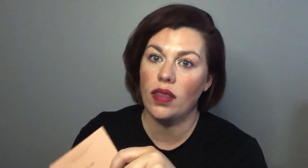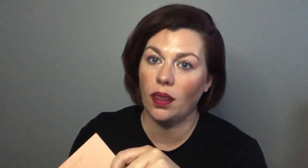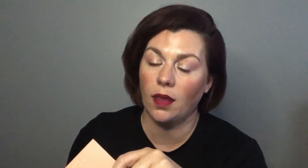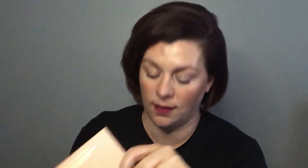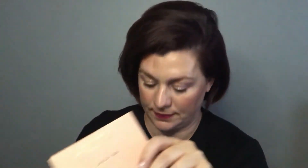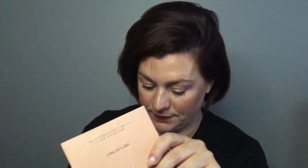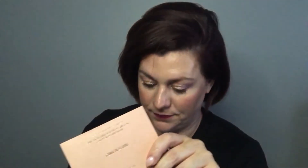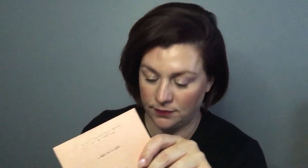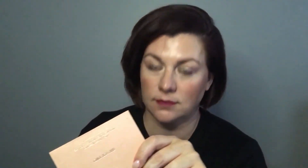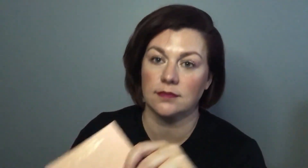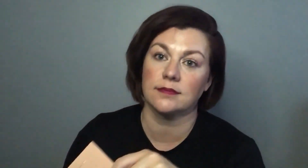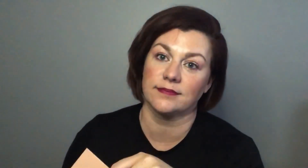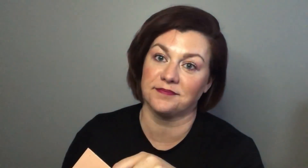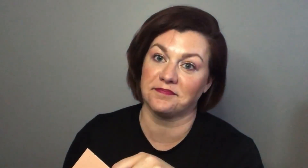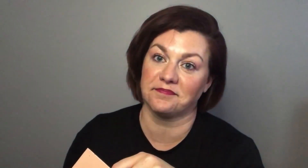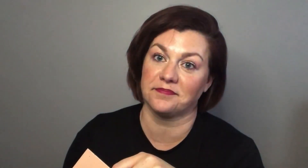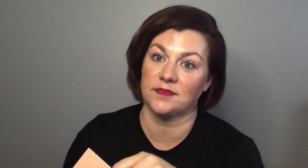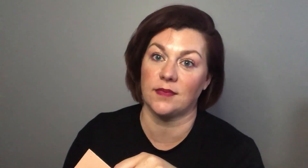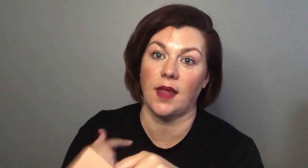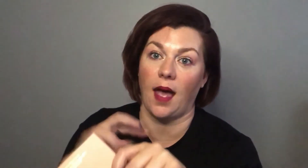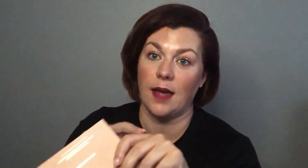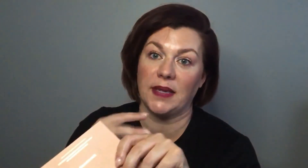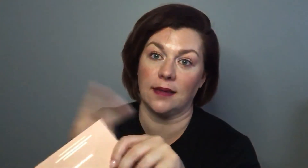you guys I mean